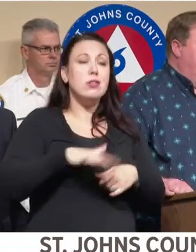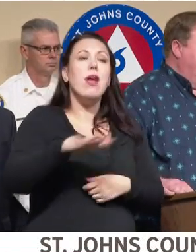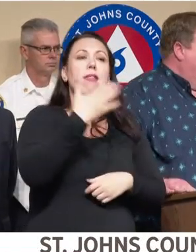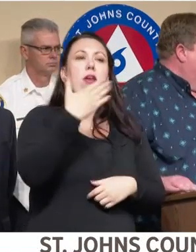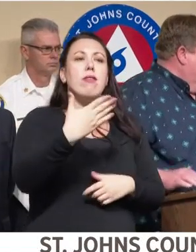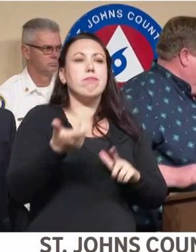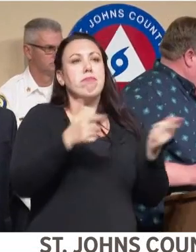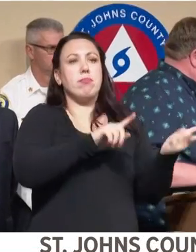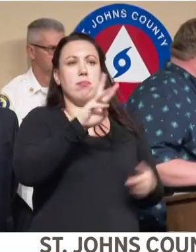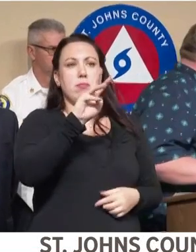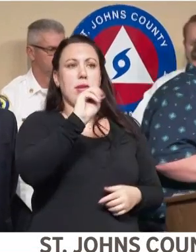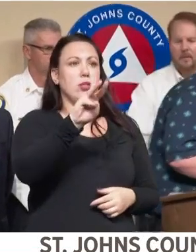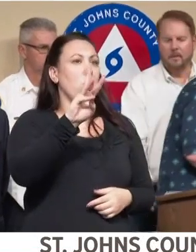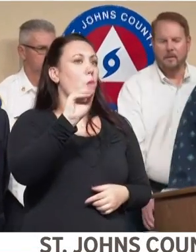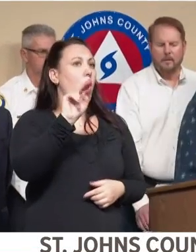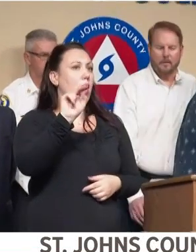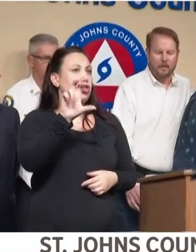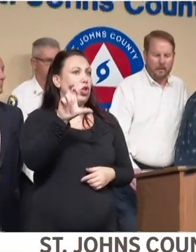over to Mr. Wanchik.